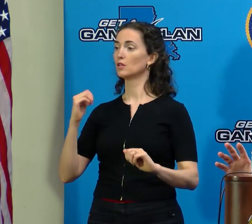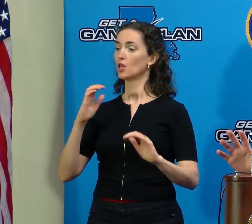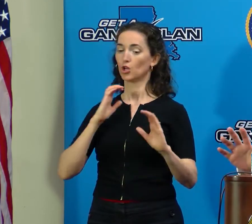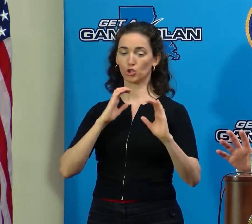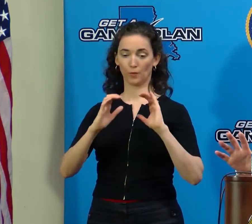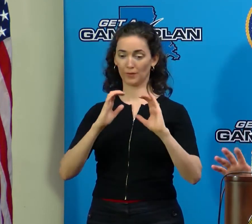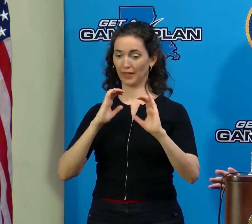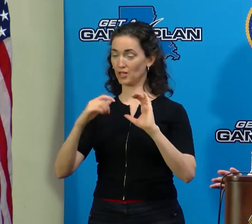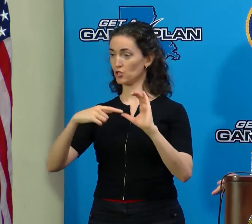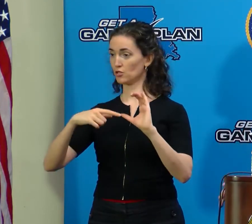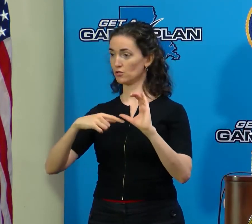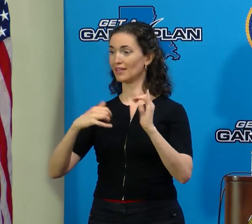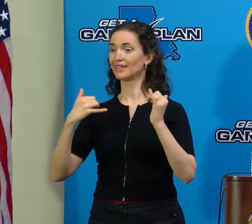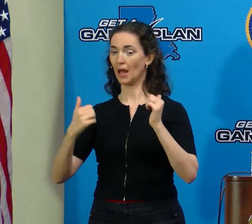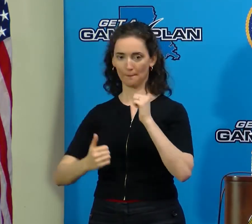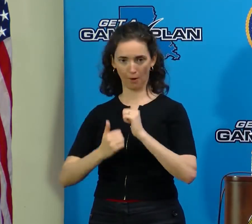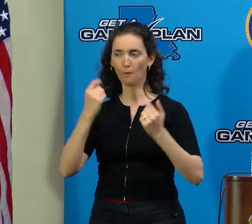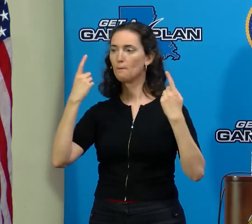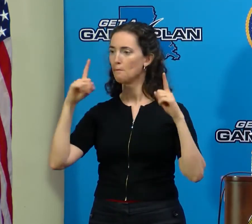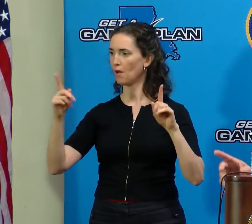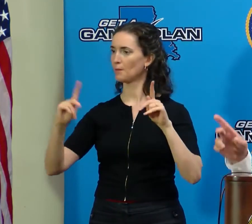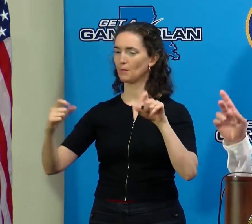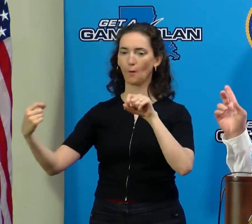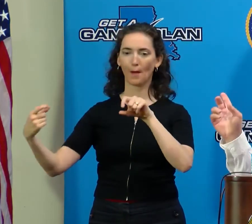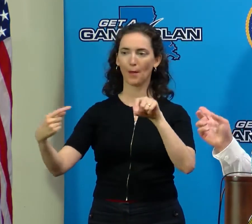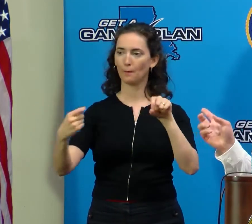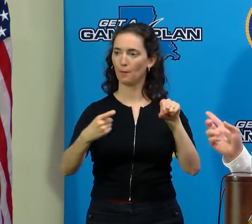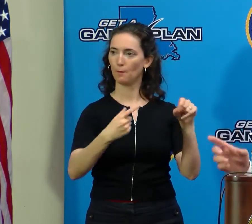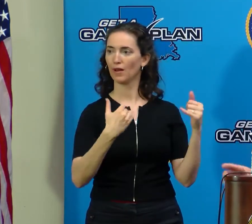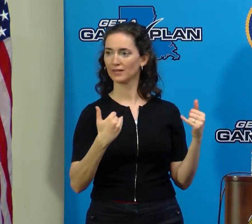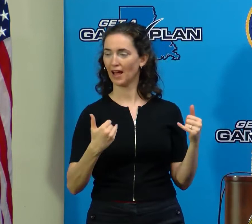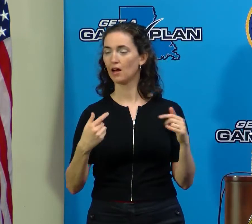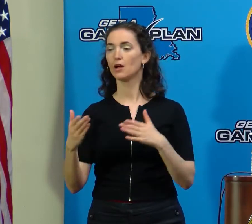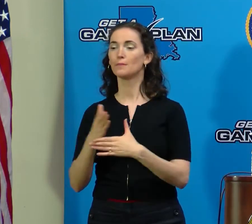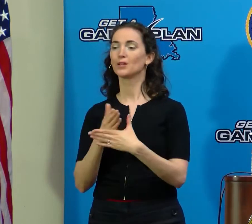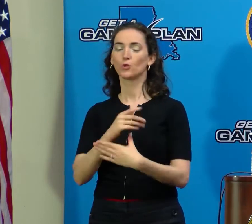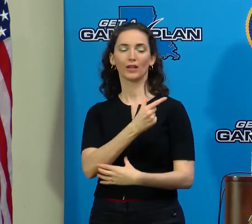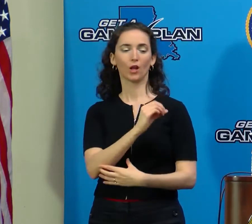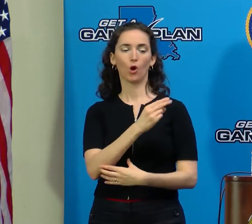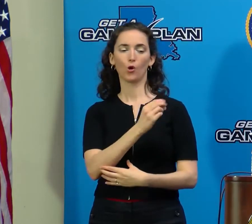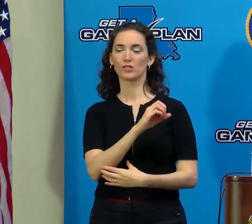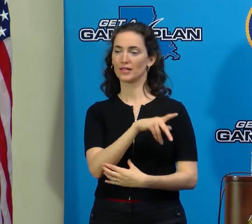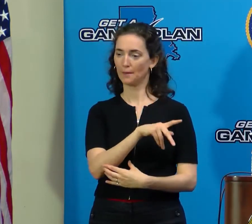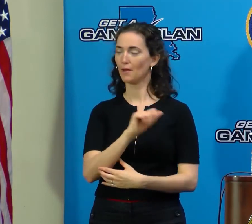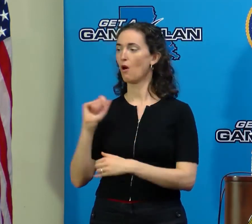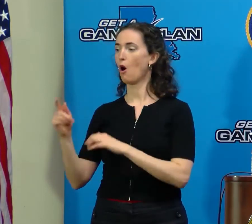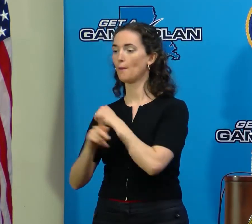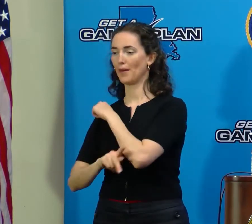to take place are absolutely happening between GOSEP and all of the parishes.